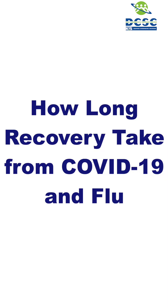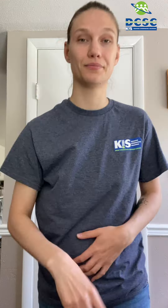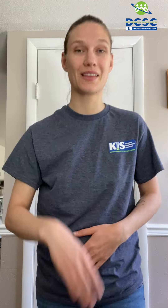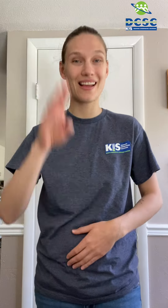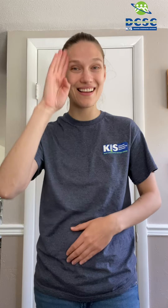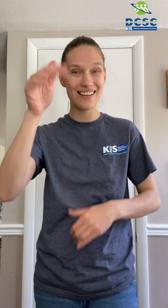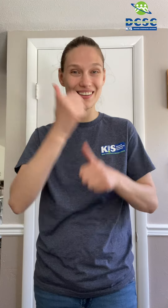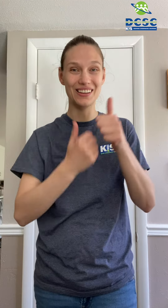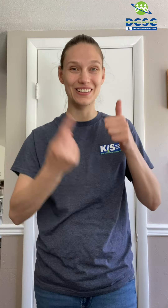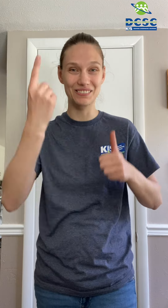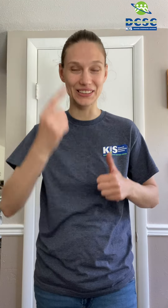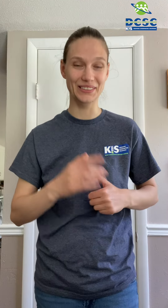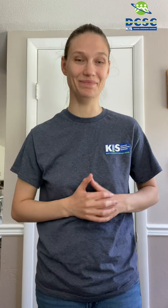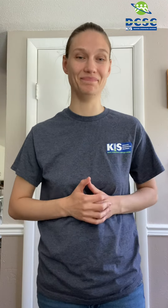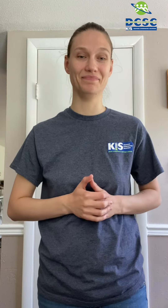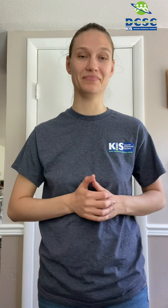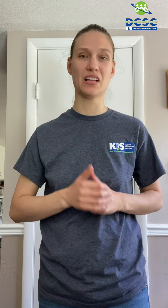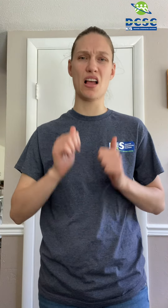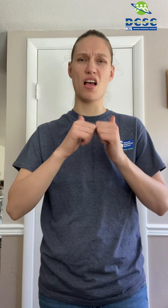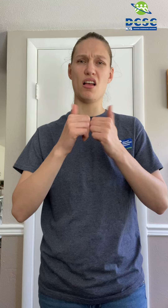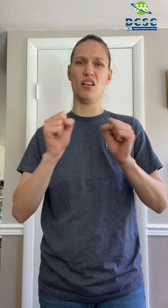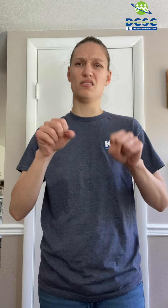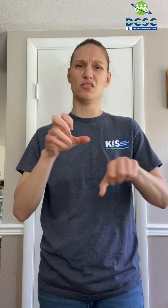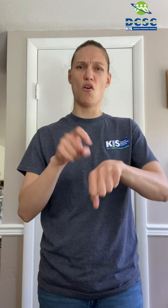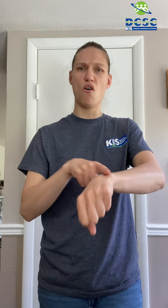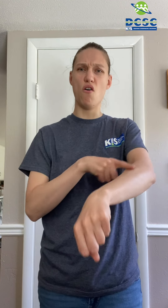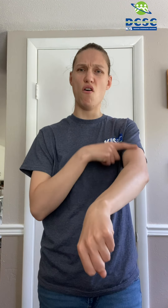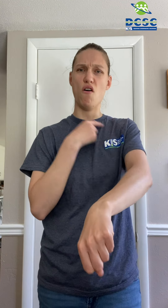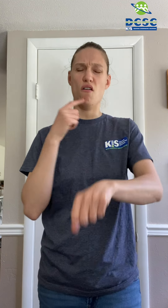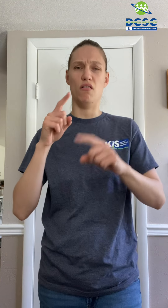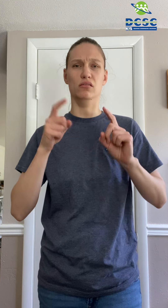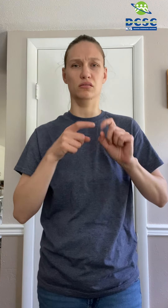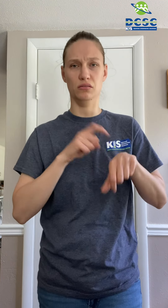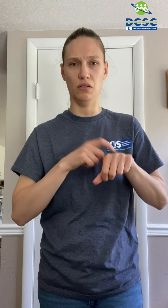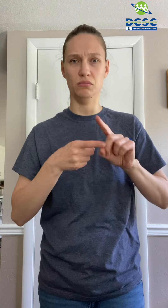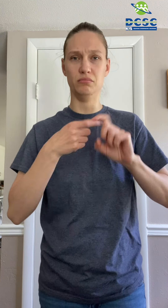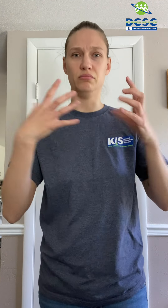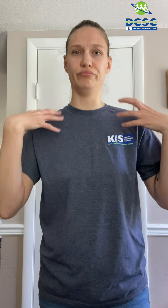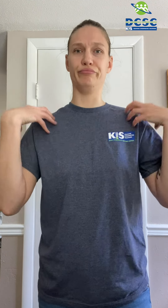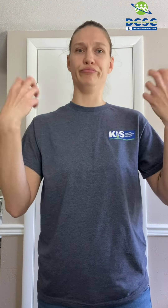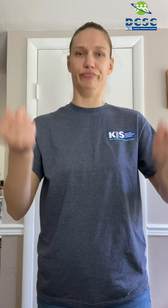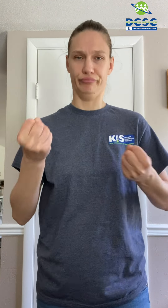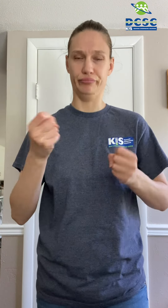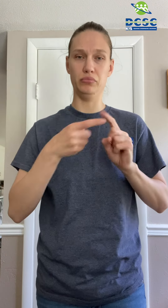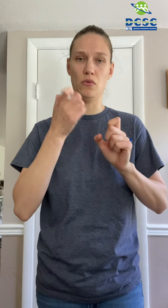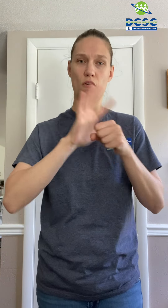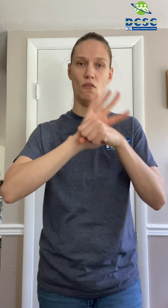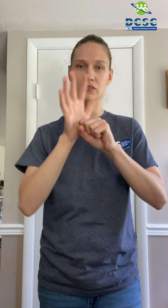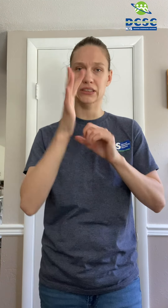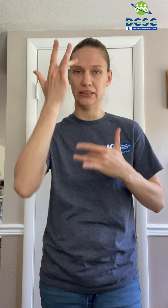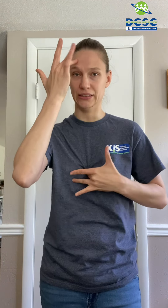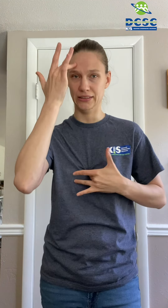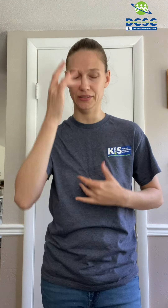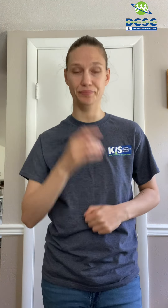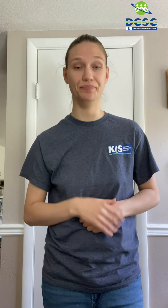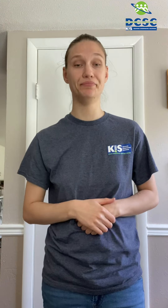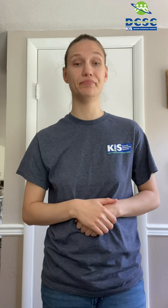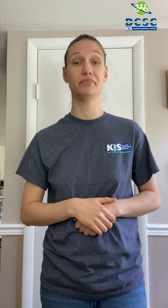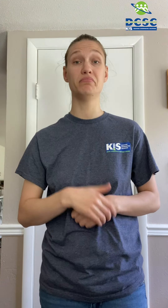Hello, everyone. How long does it take to recover from COVID-19? It is best to do four